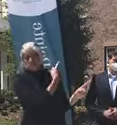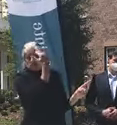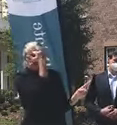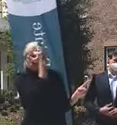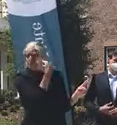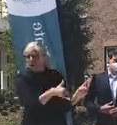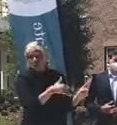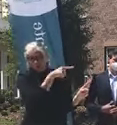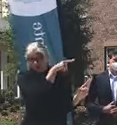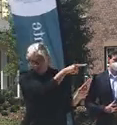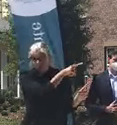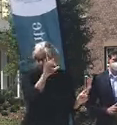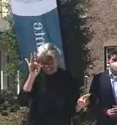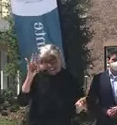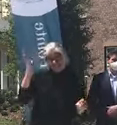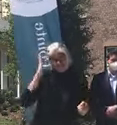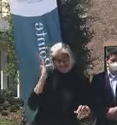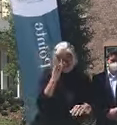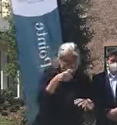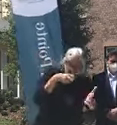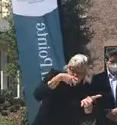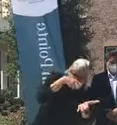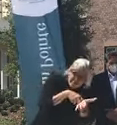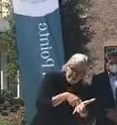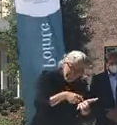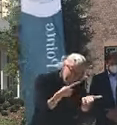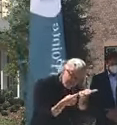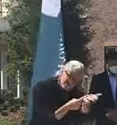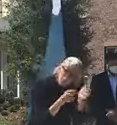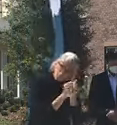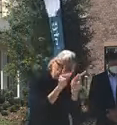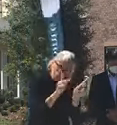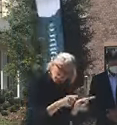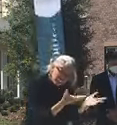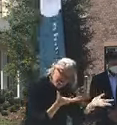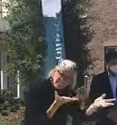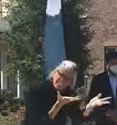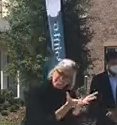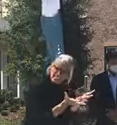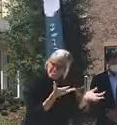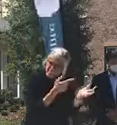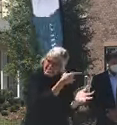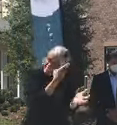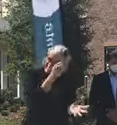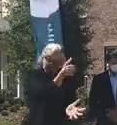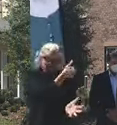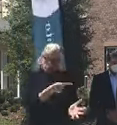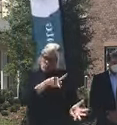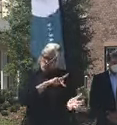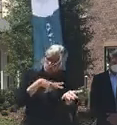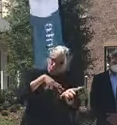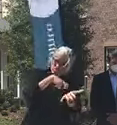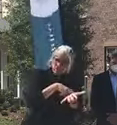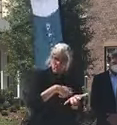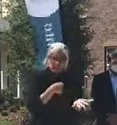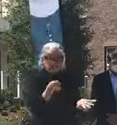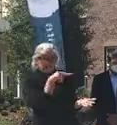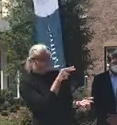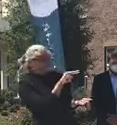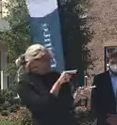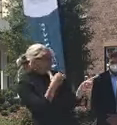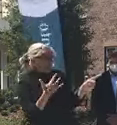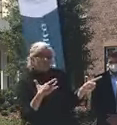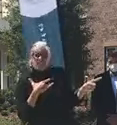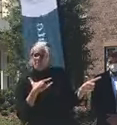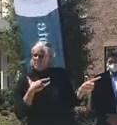supporting individuals when they've been transferred here. And I just, I can't tell you what it means to me. And